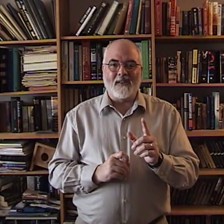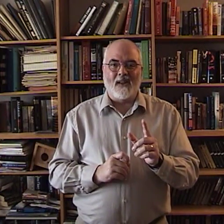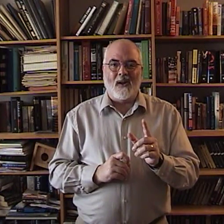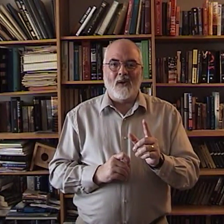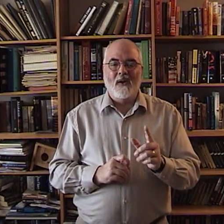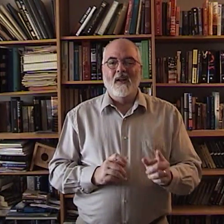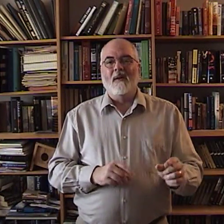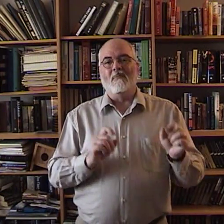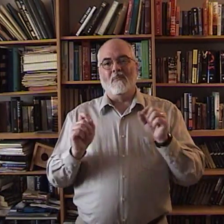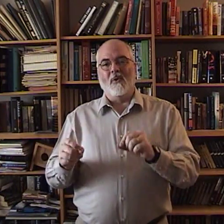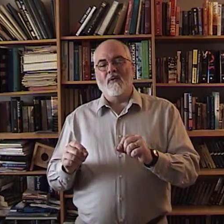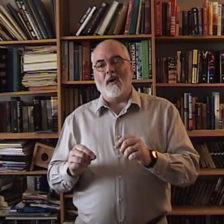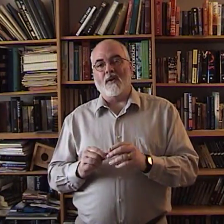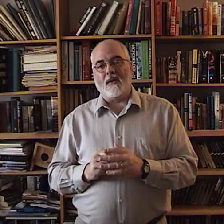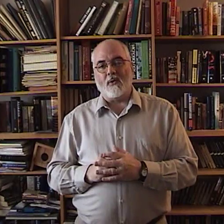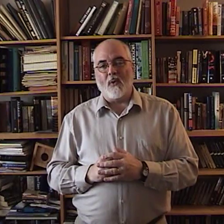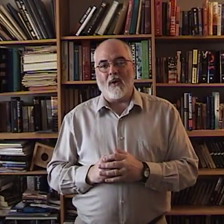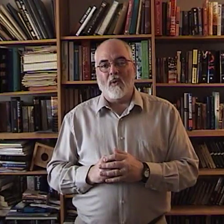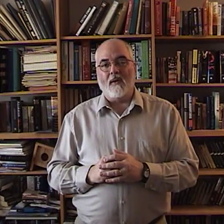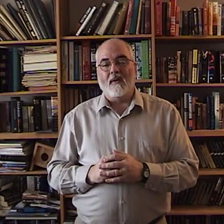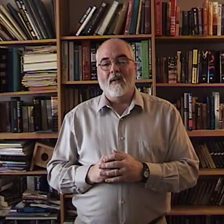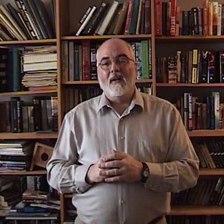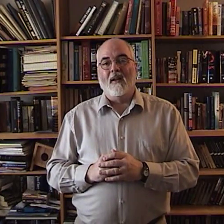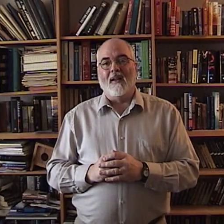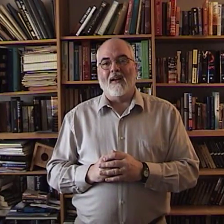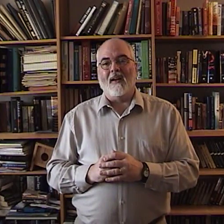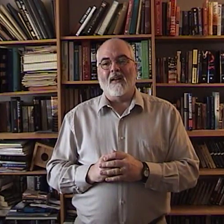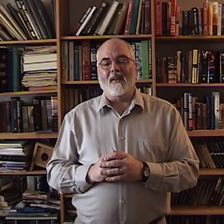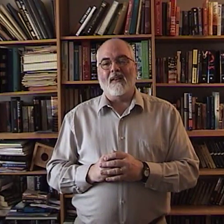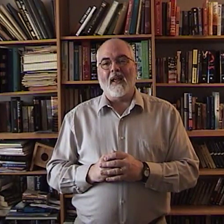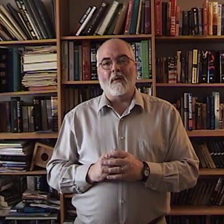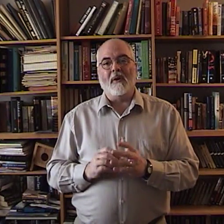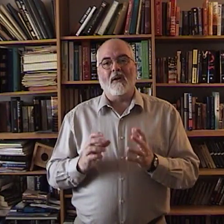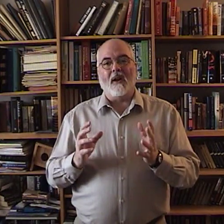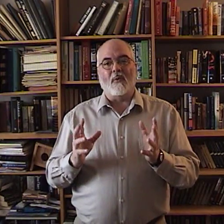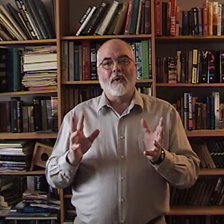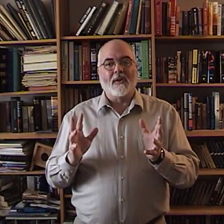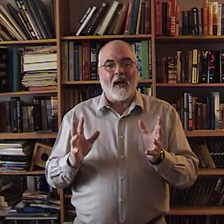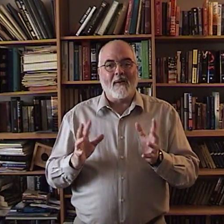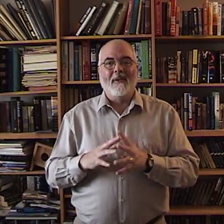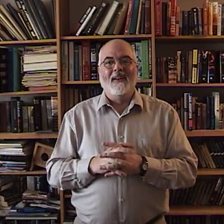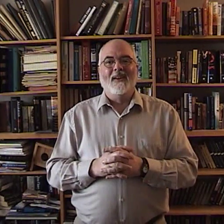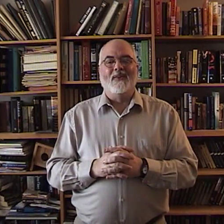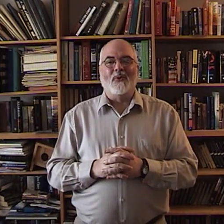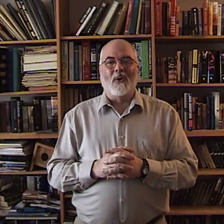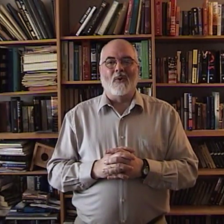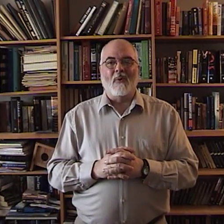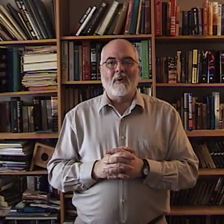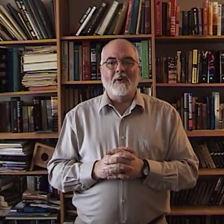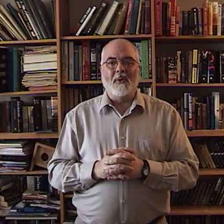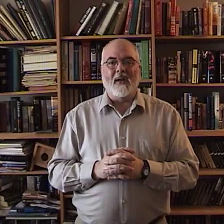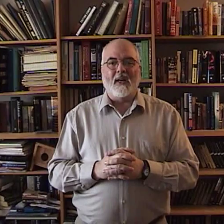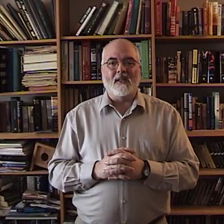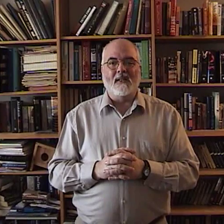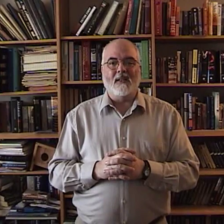slow. Move on to the quick one that will be like real time for what we'll be doing at LTC.